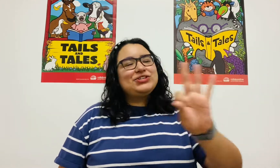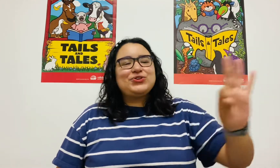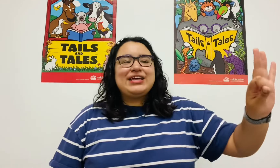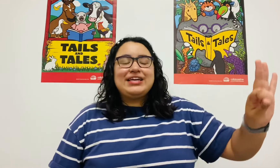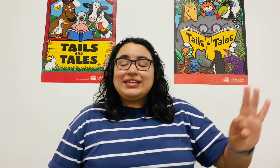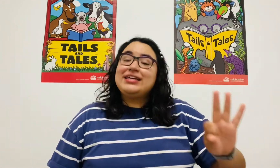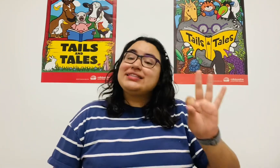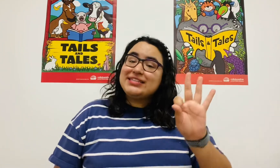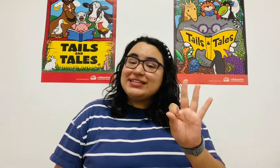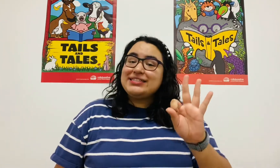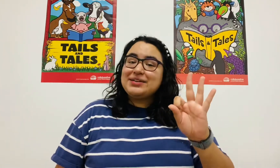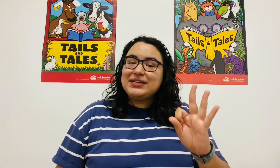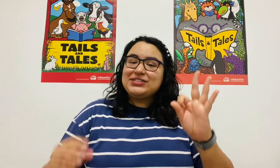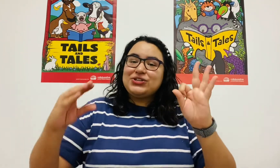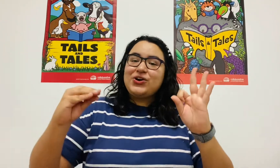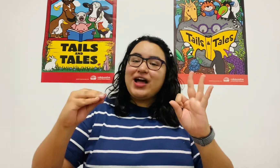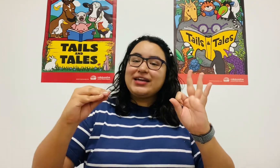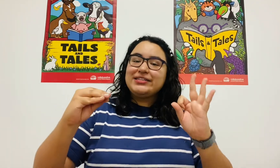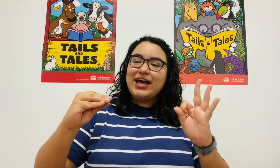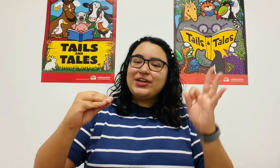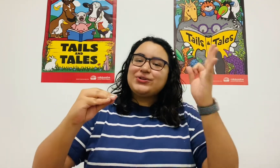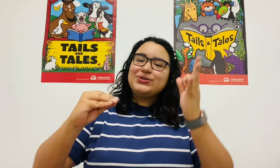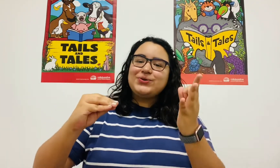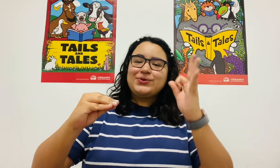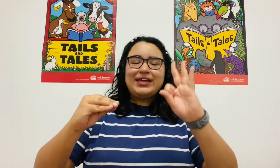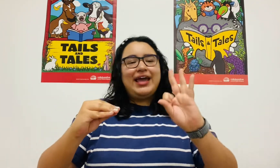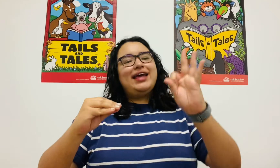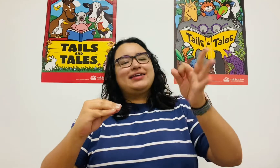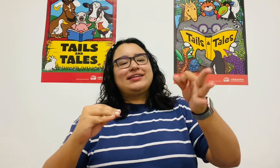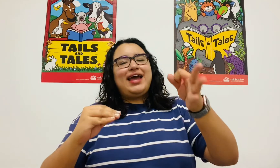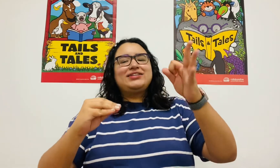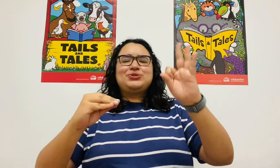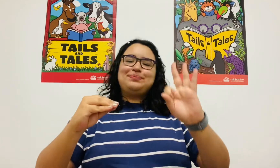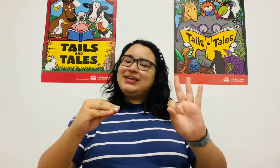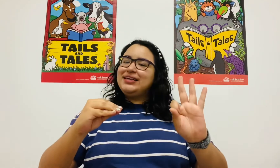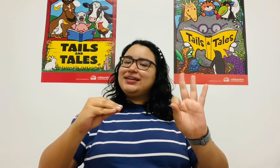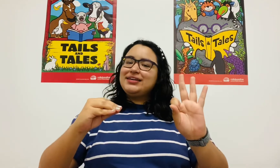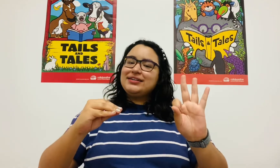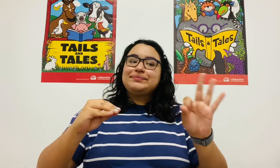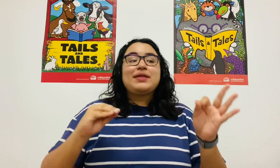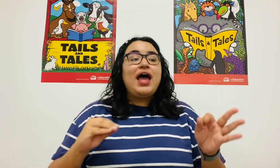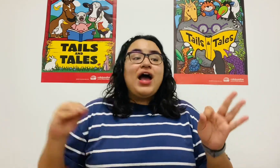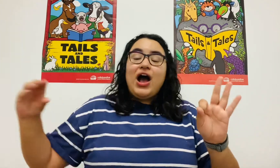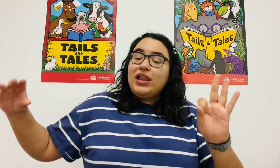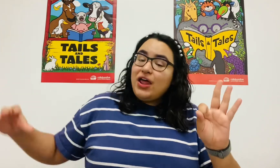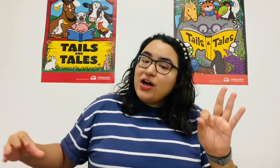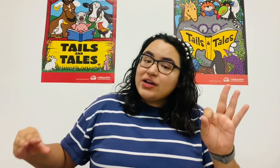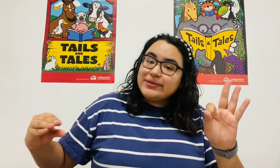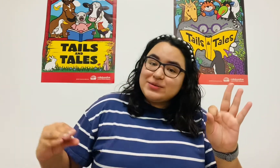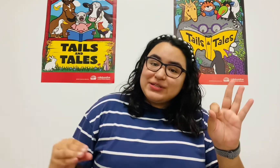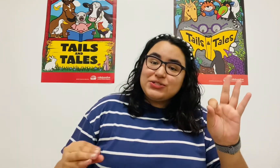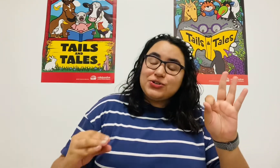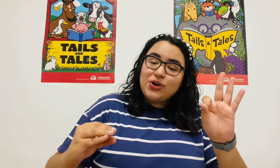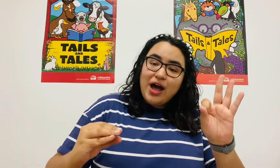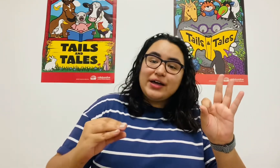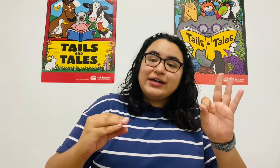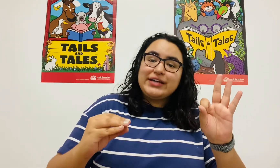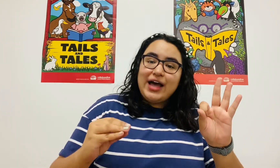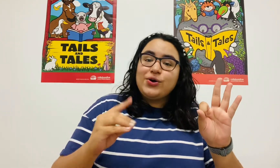tree, teasing Mr. Crocodile. You can't catch me. Along comes Mr. Crocodile,